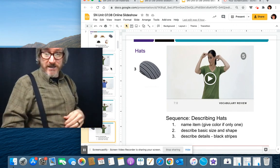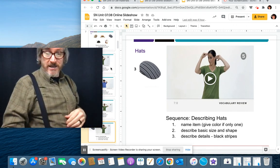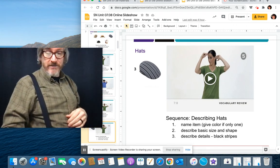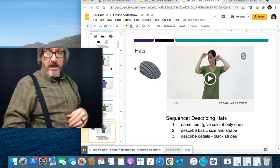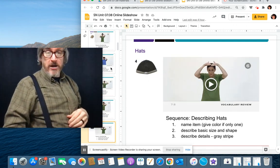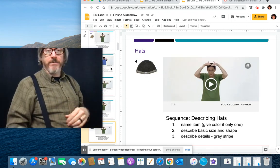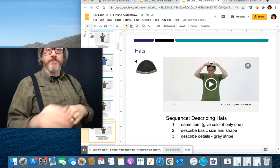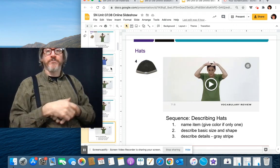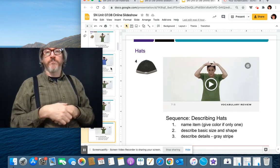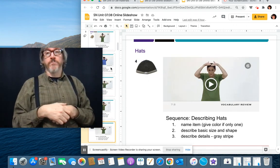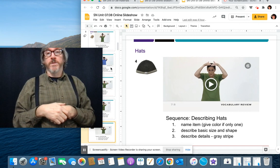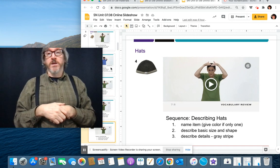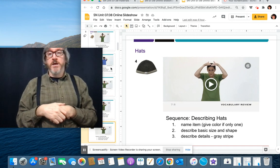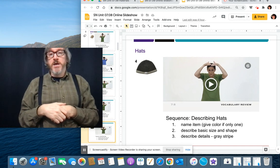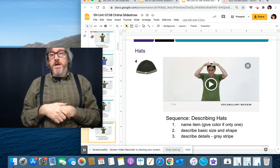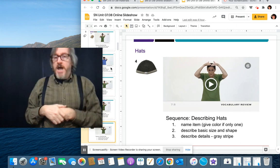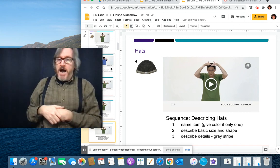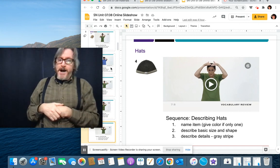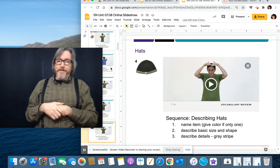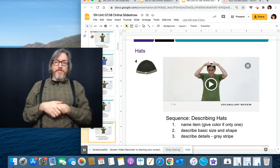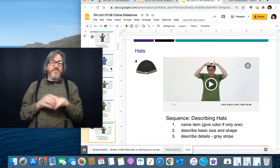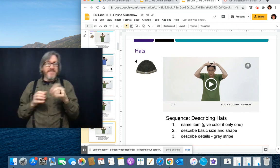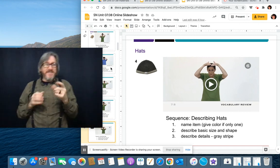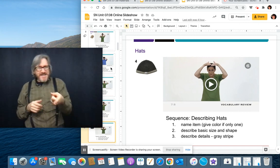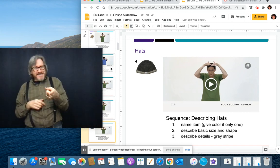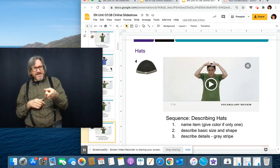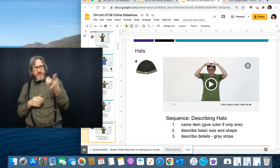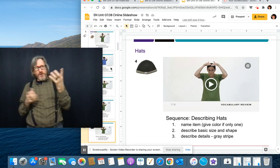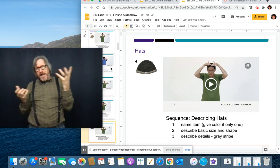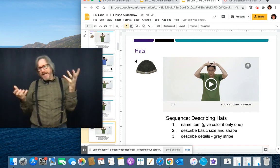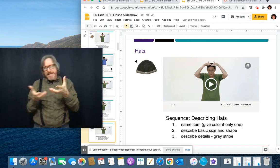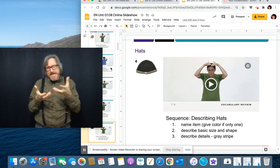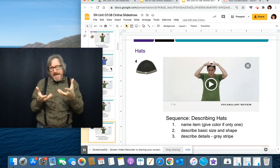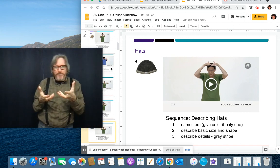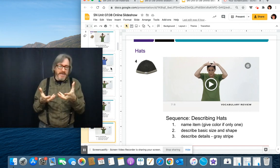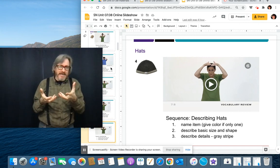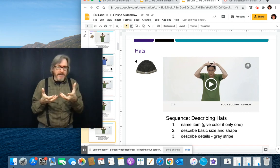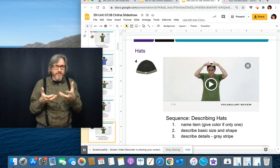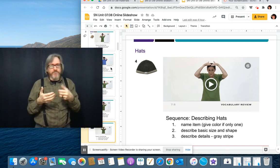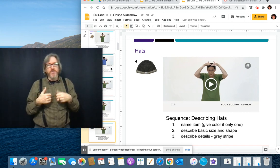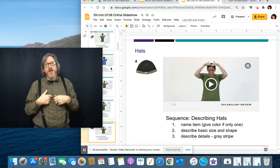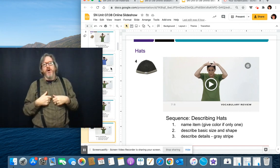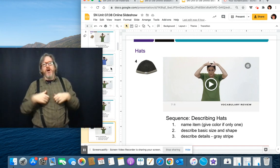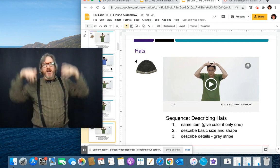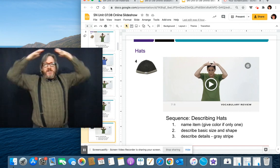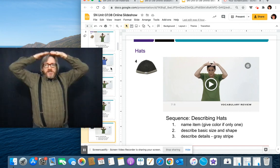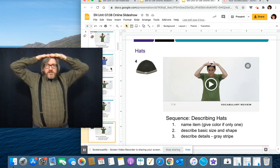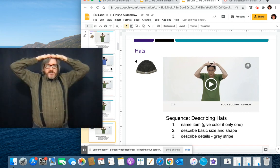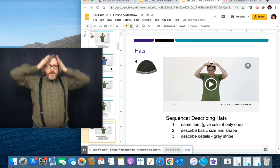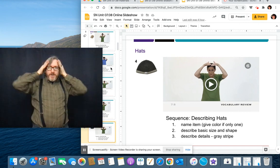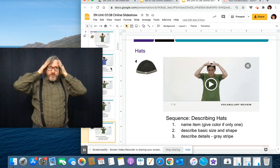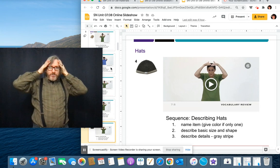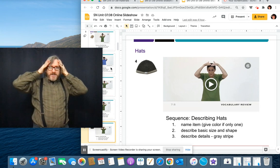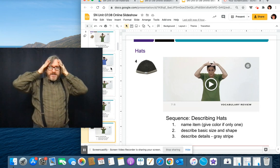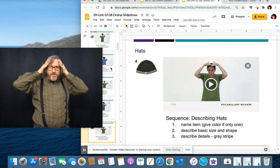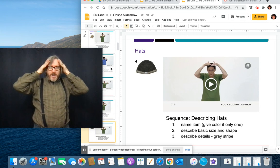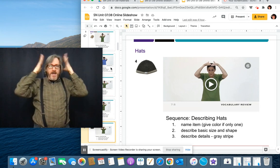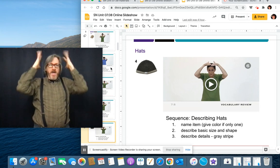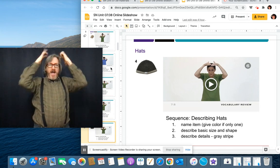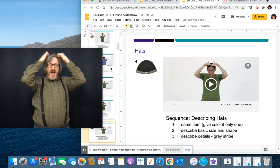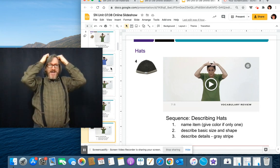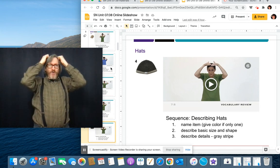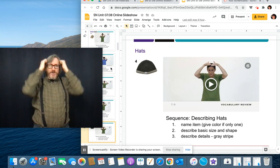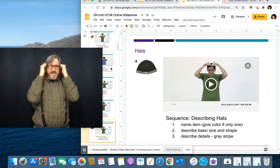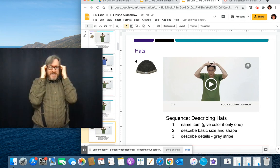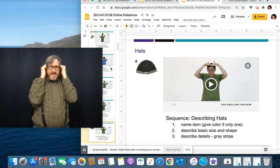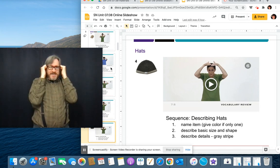hands in the air. Um, this for like a knit beanie, some people do it this way.